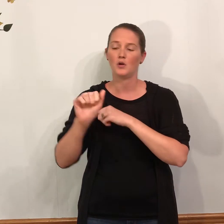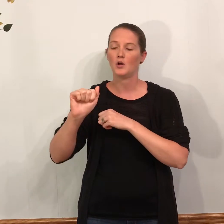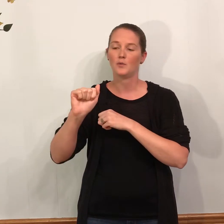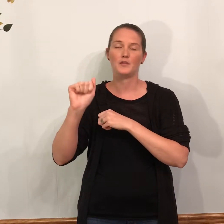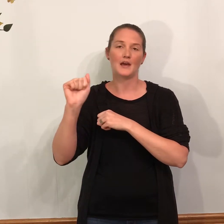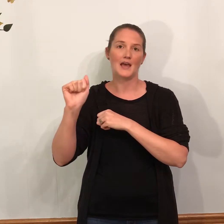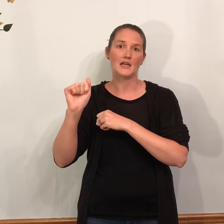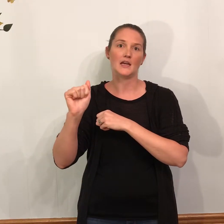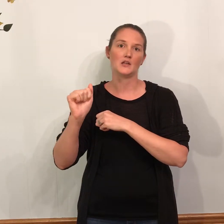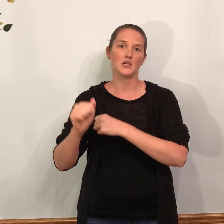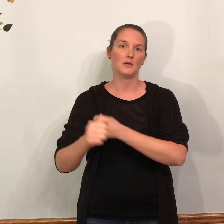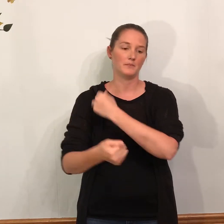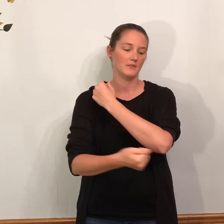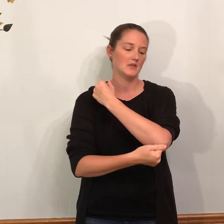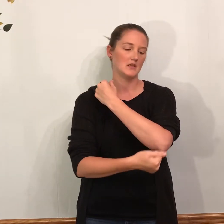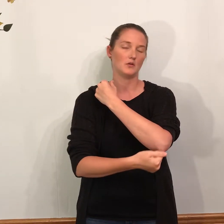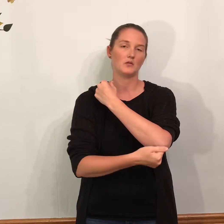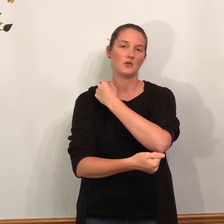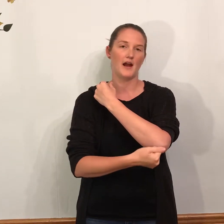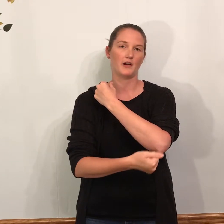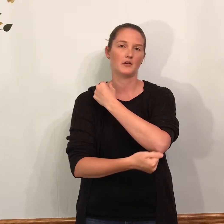with the A handshake. So Cracker.